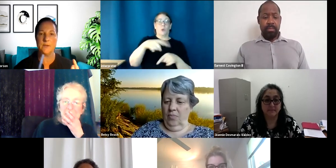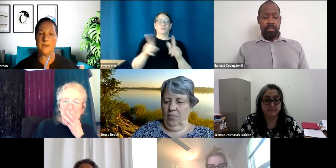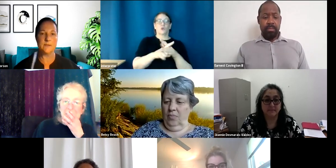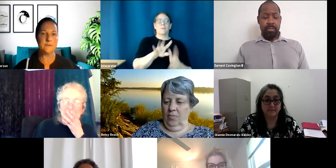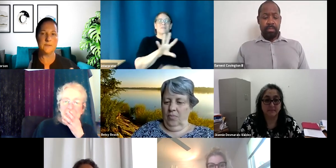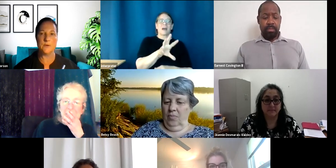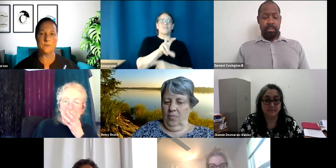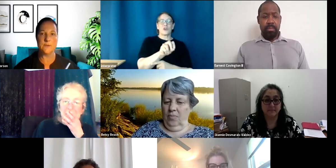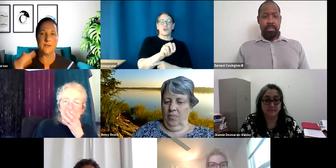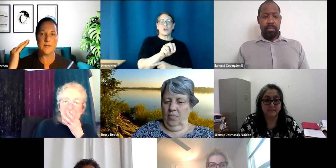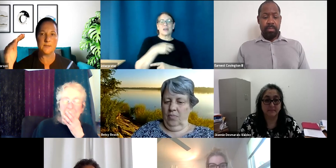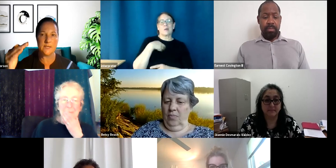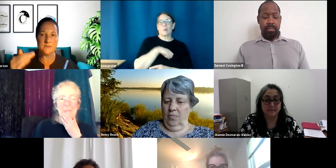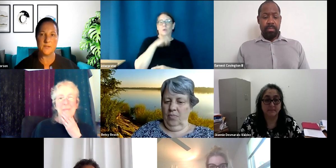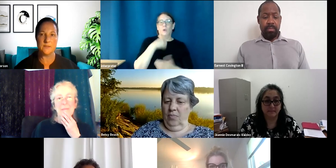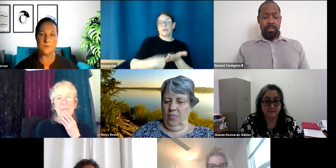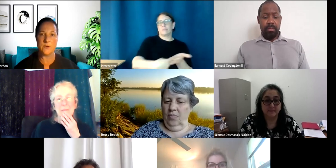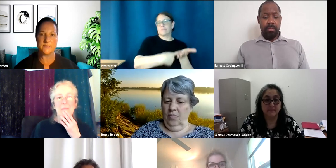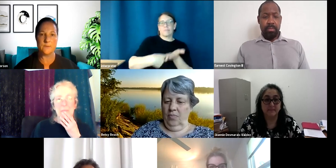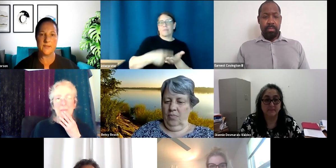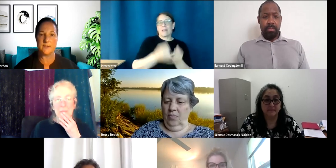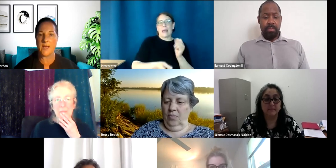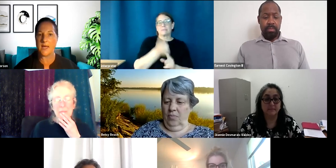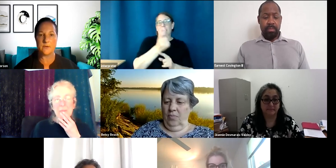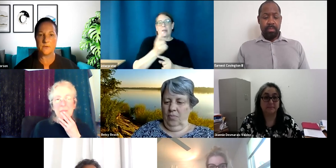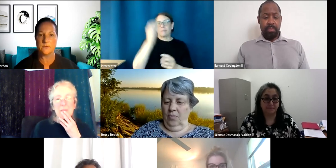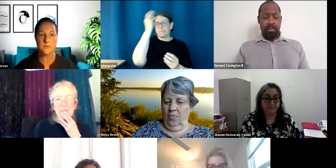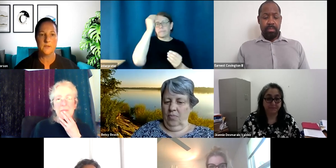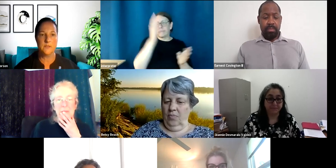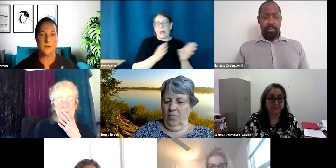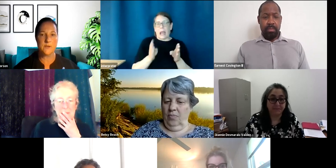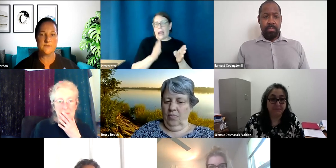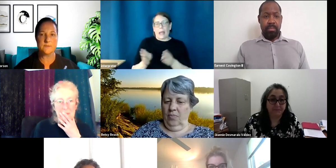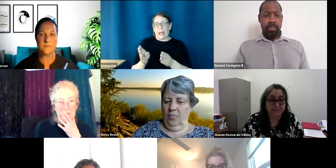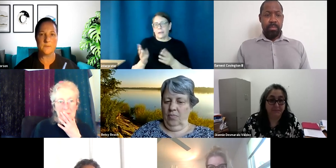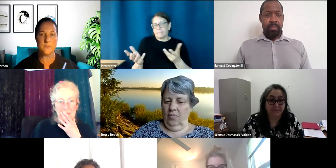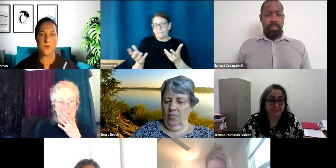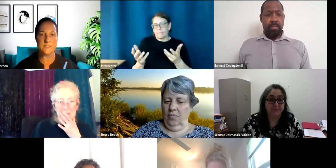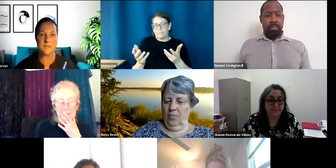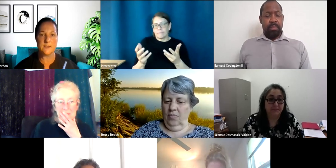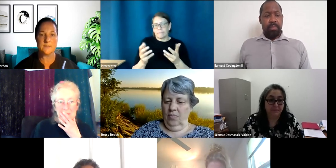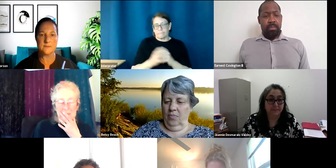and we can, you know, do any kind of last minute thoughts that we can add or, you know, give some, um, thought to that.